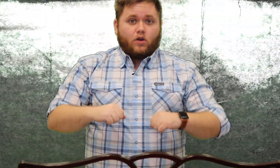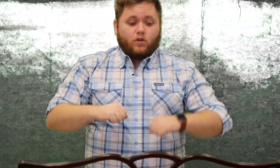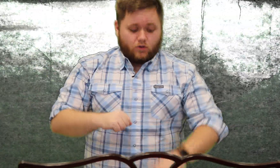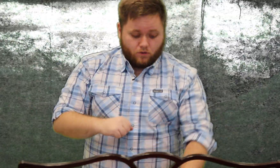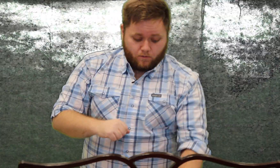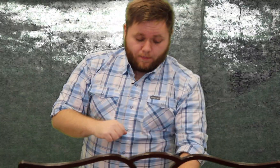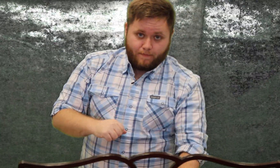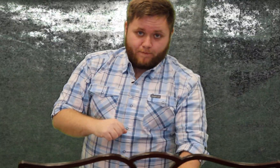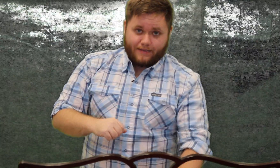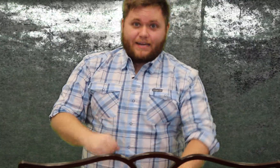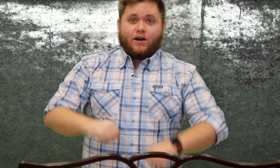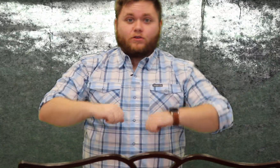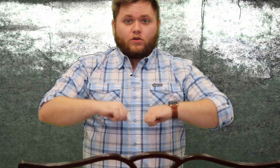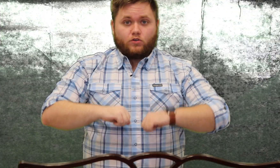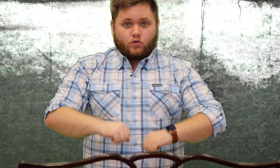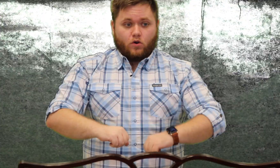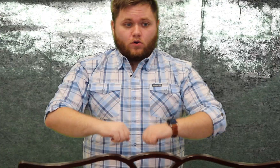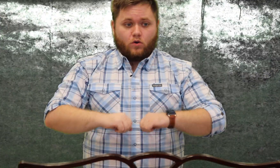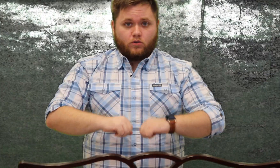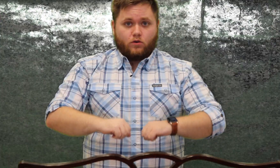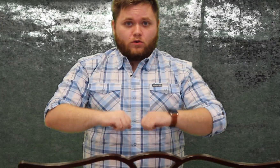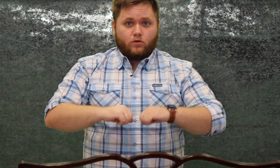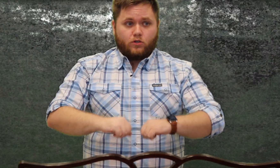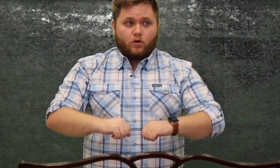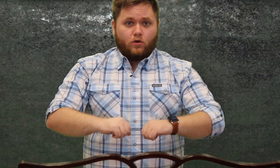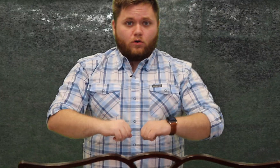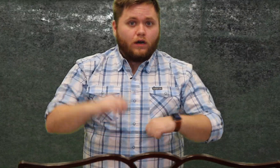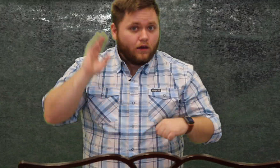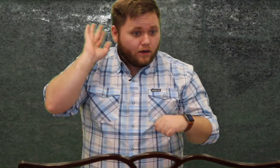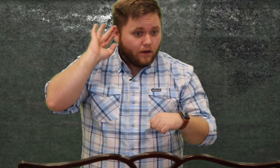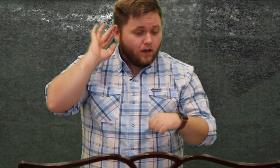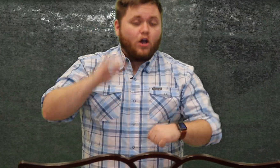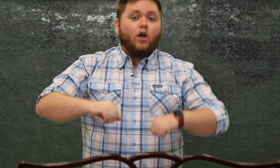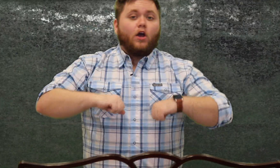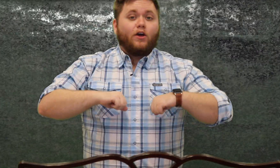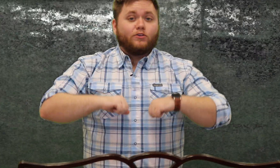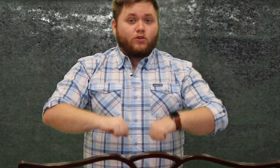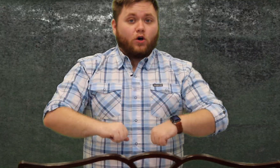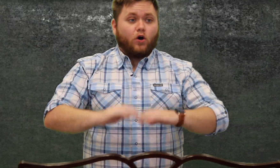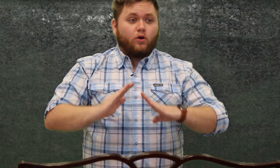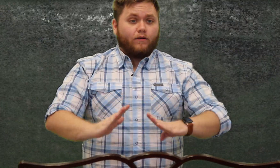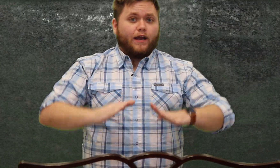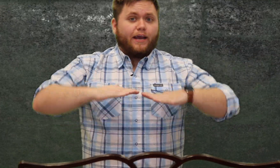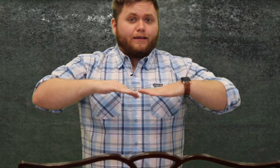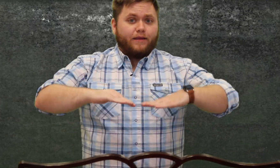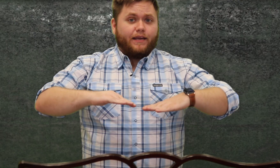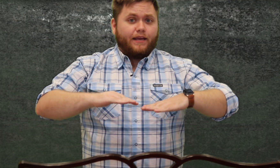back down do do do do re mi